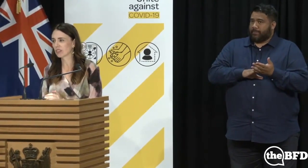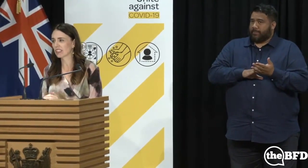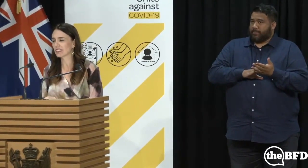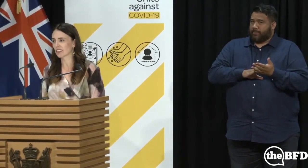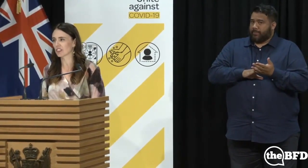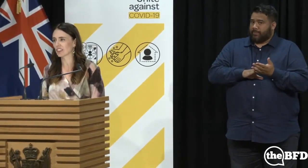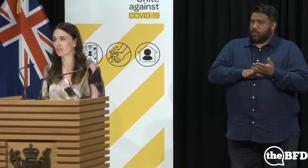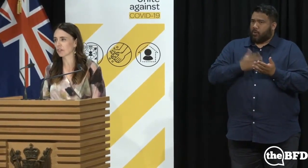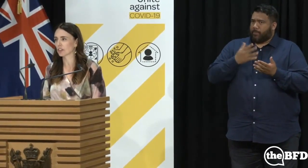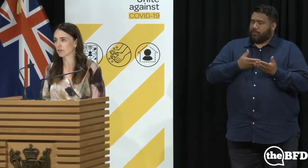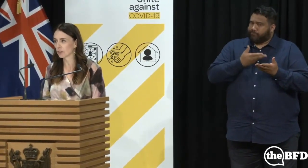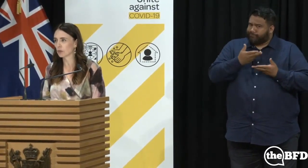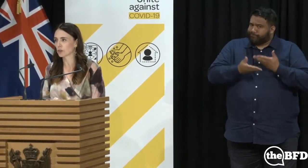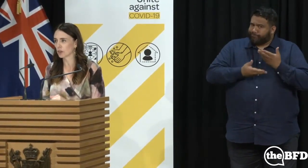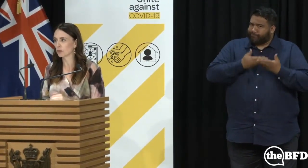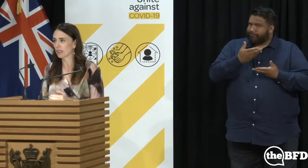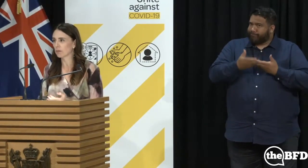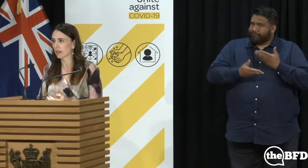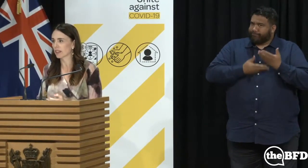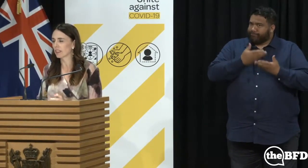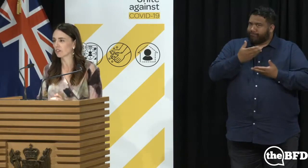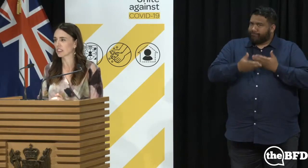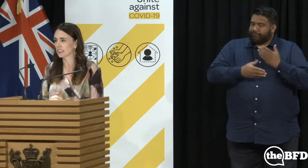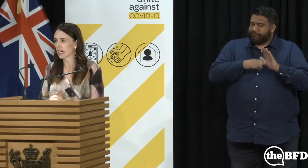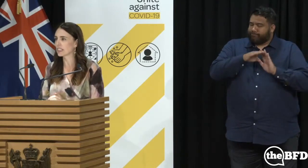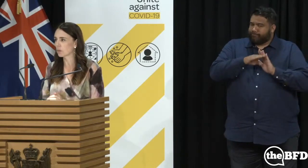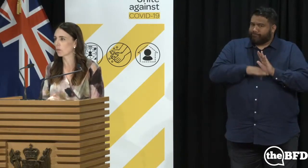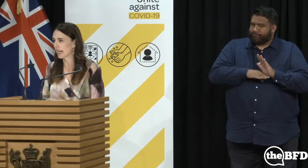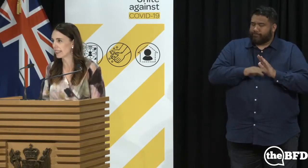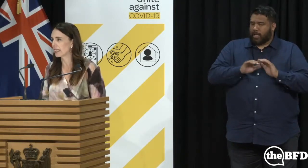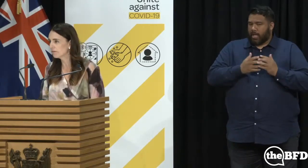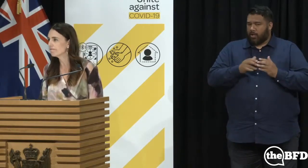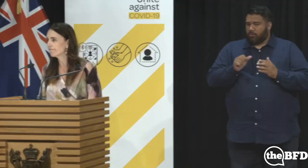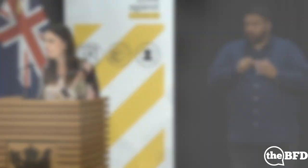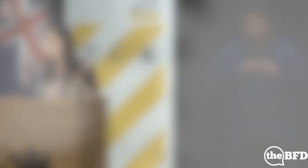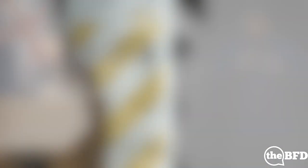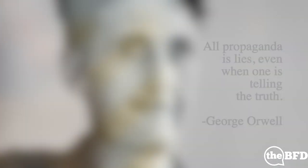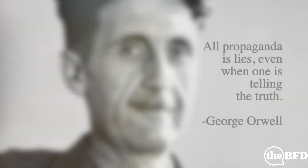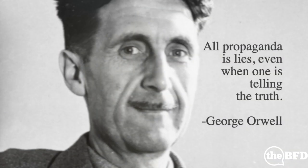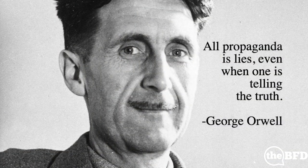COVID pretty diligently for a full two-week period of sustained propaganda.